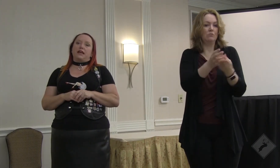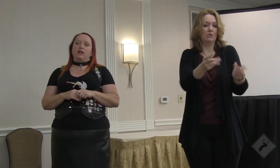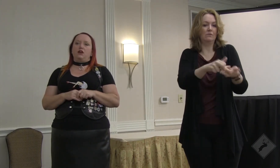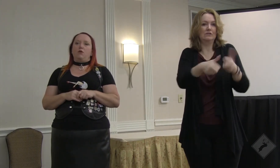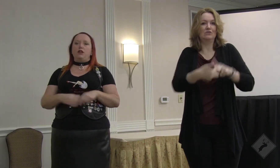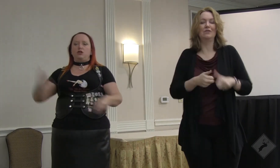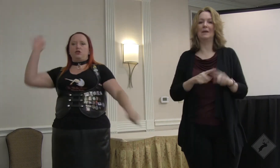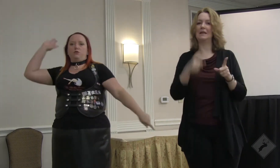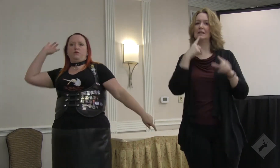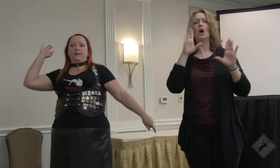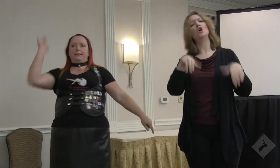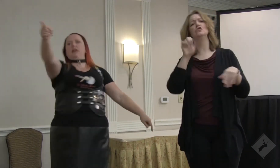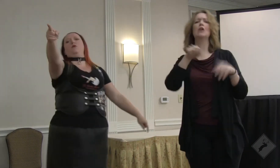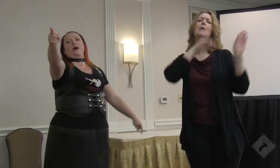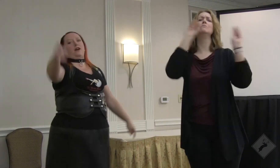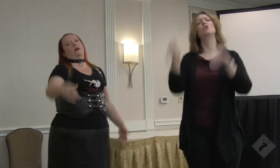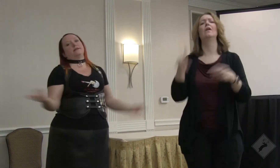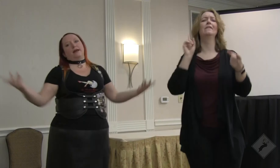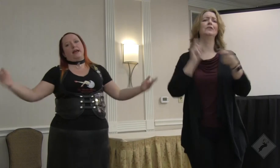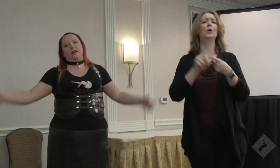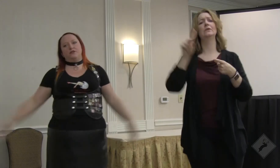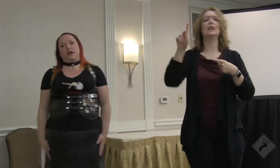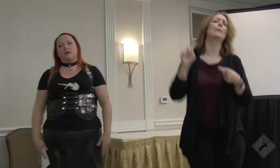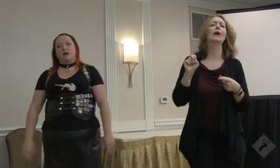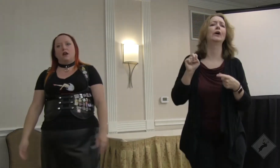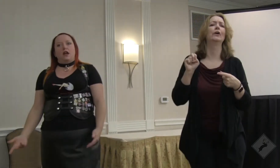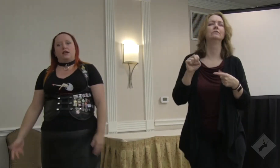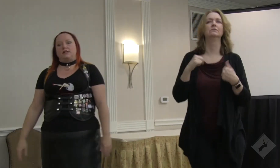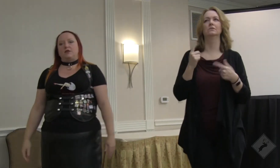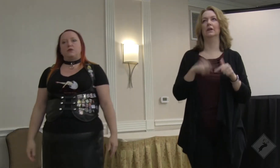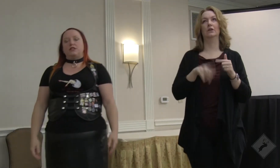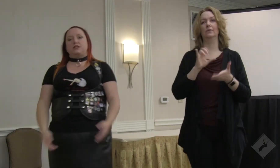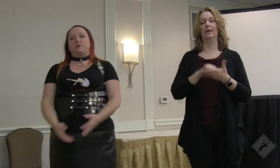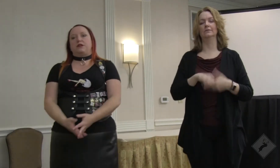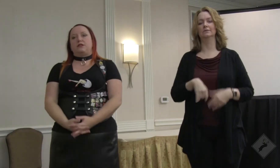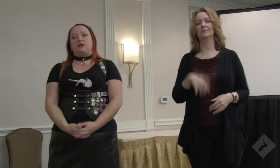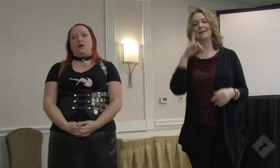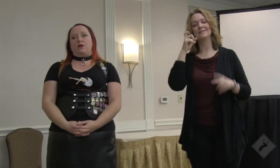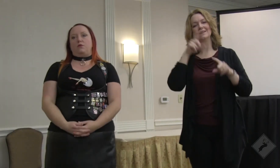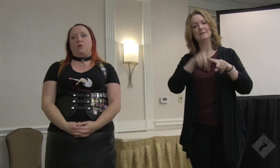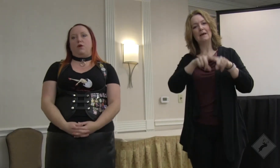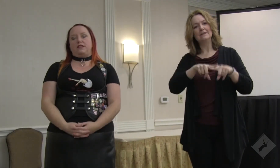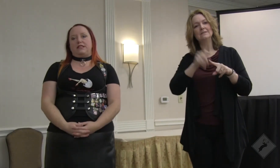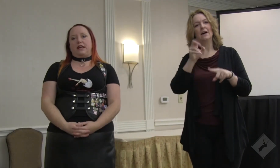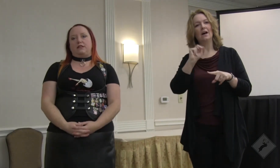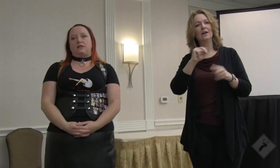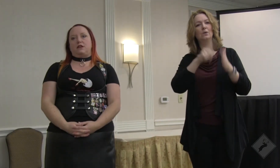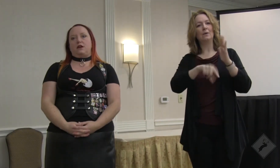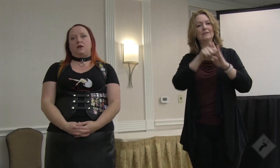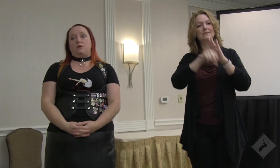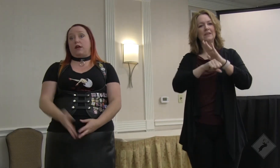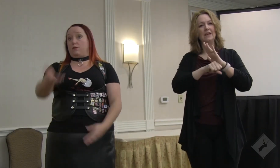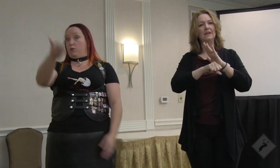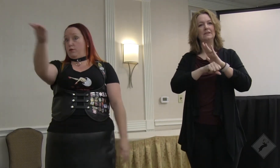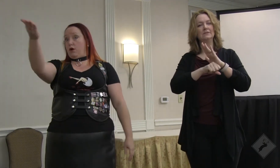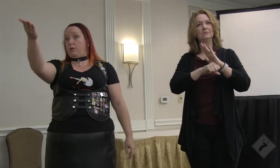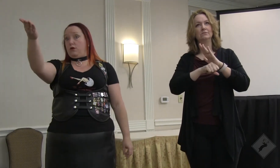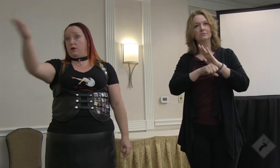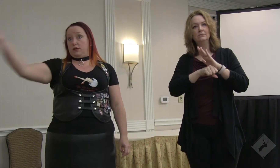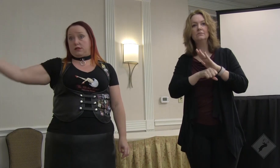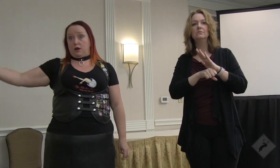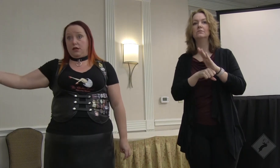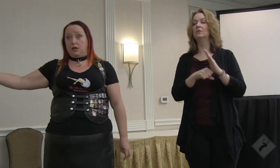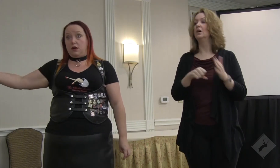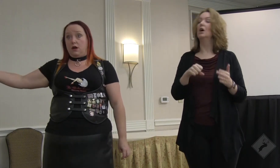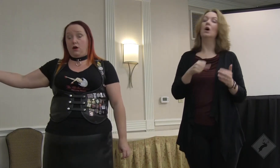can't really say, you know what, you should move to Delaware. I can't do that. Because it really just depends on what the states, like with the model